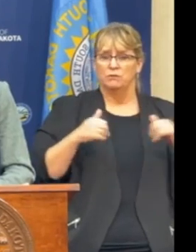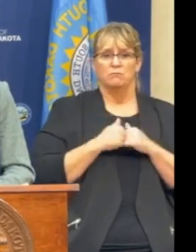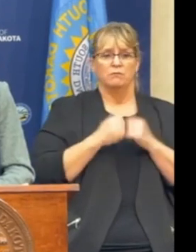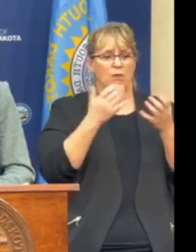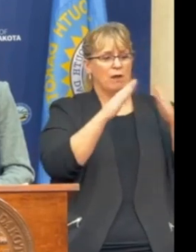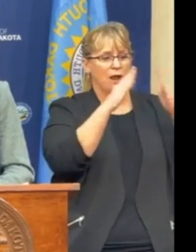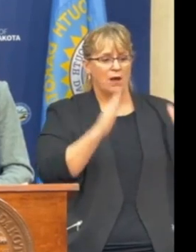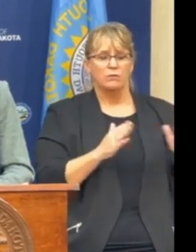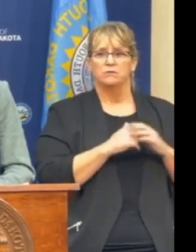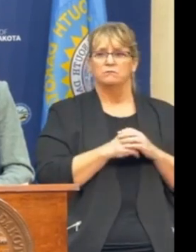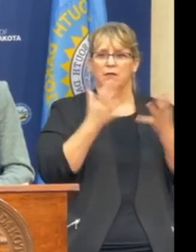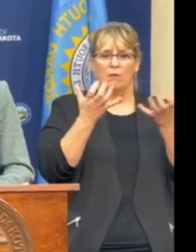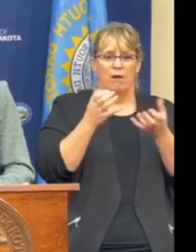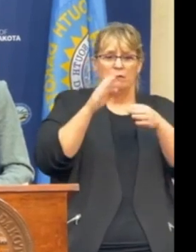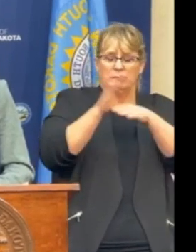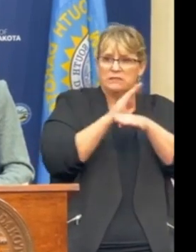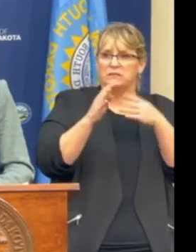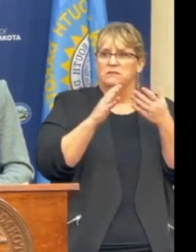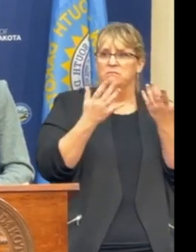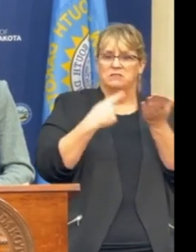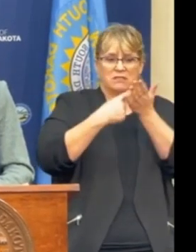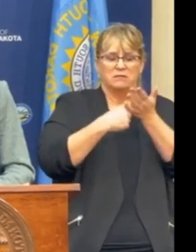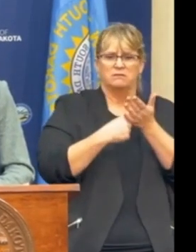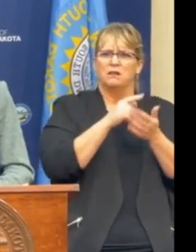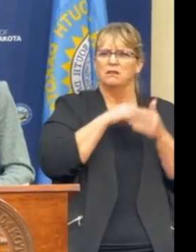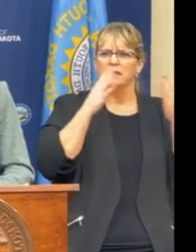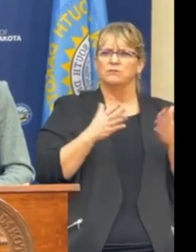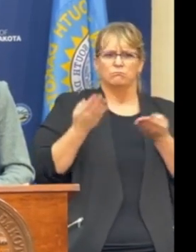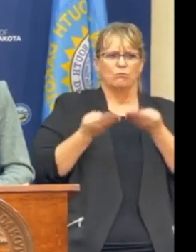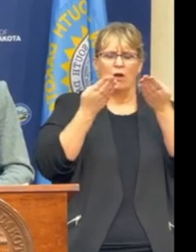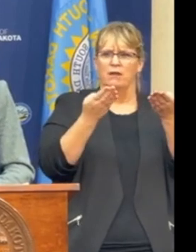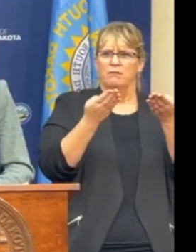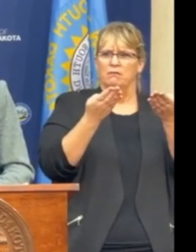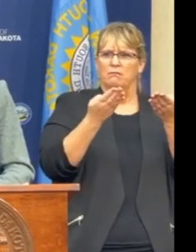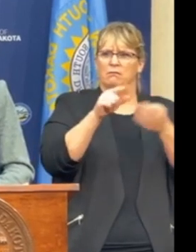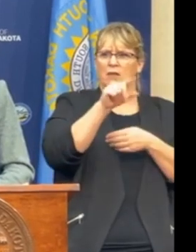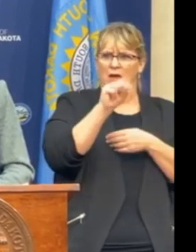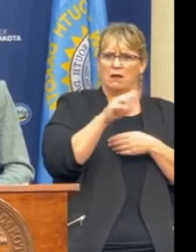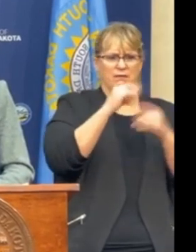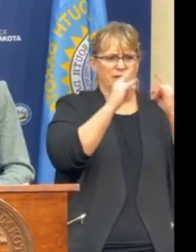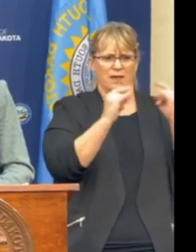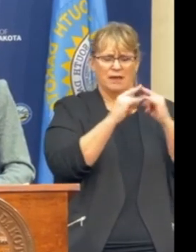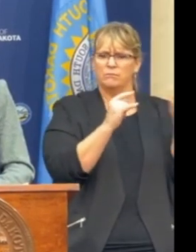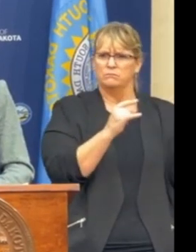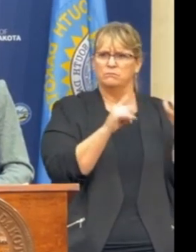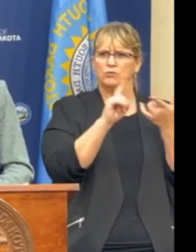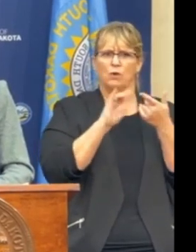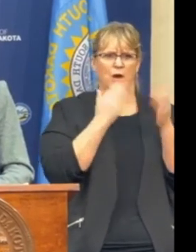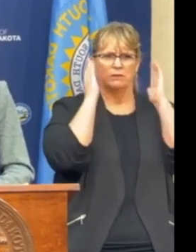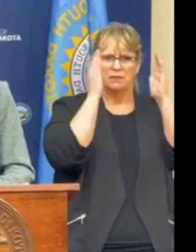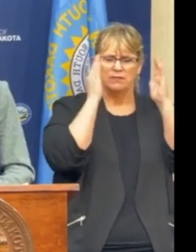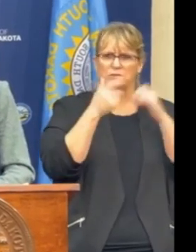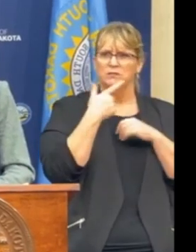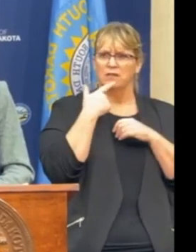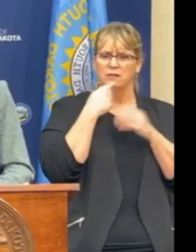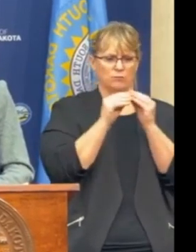addressed, they wanted infrastructure addressed. Several legislators brought the rifle range and the campsites to our attention and said